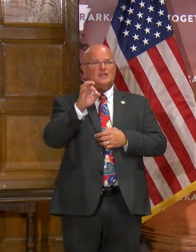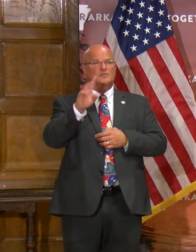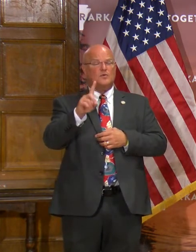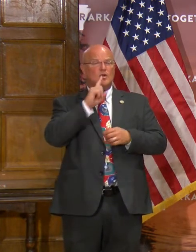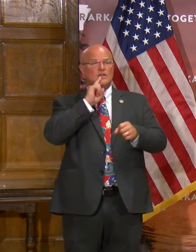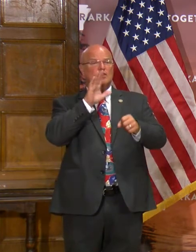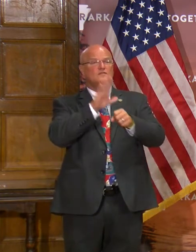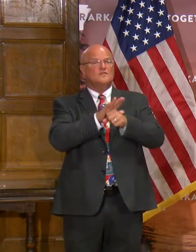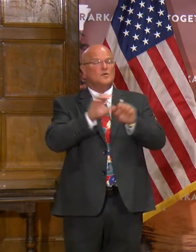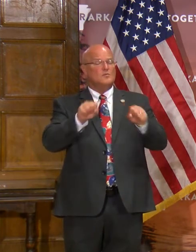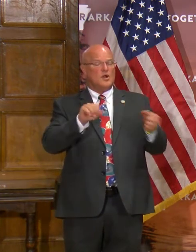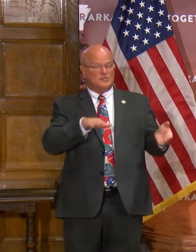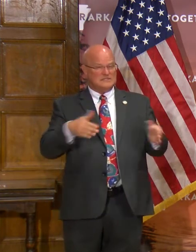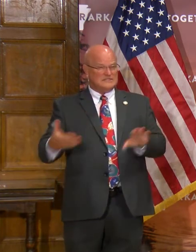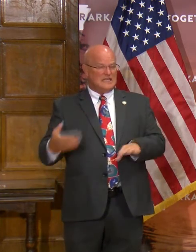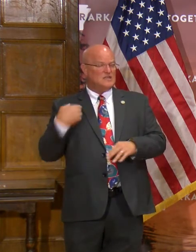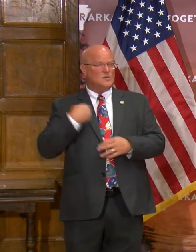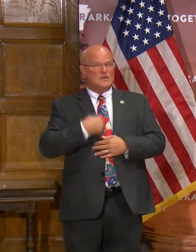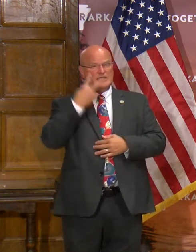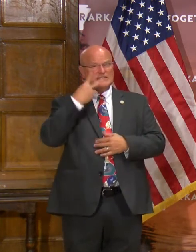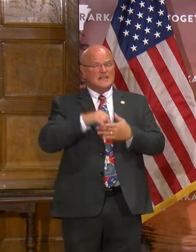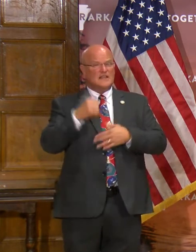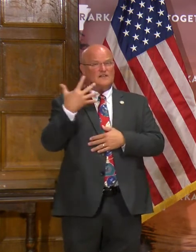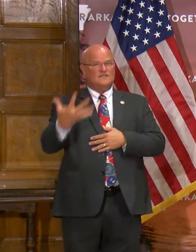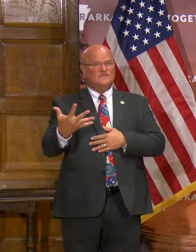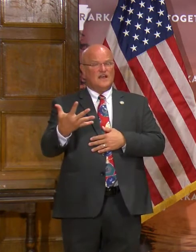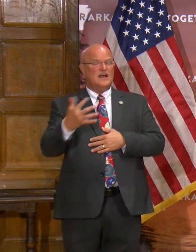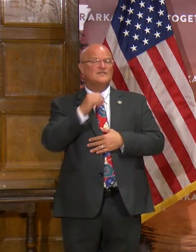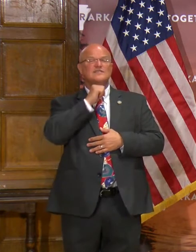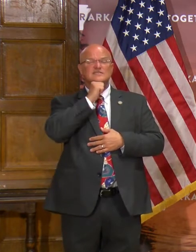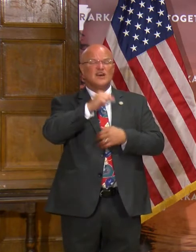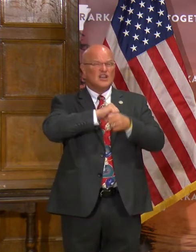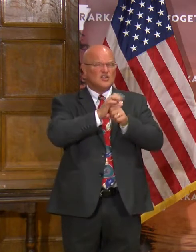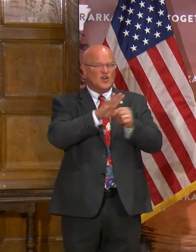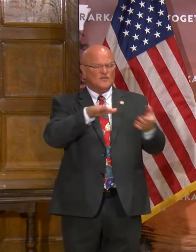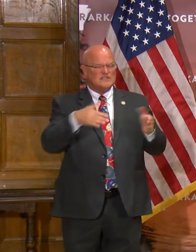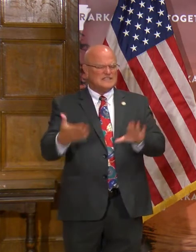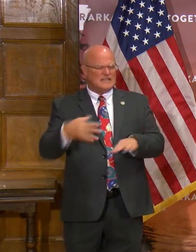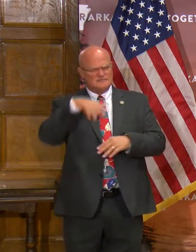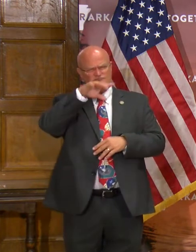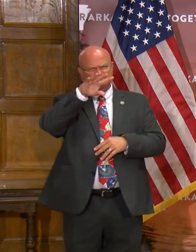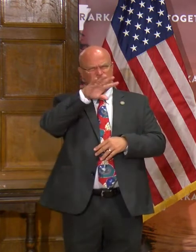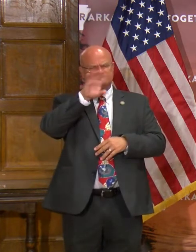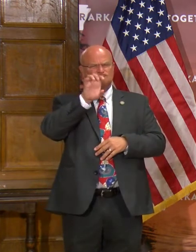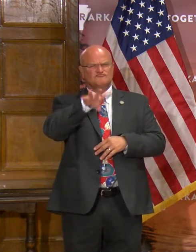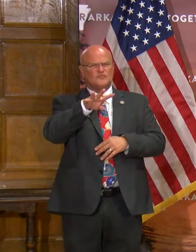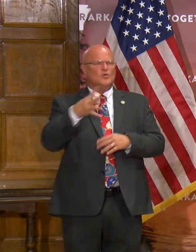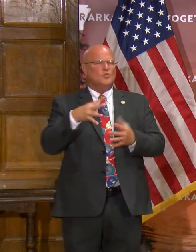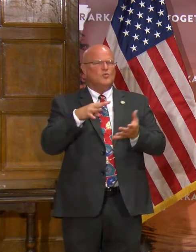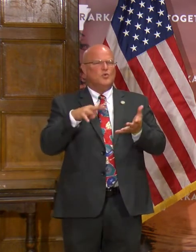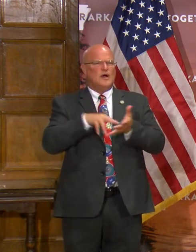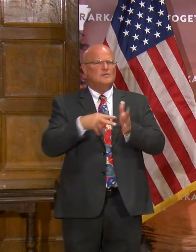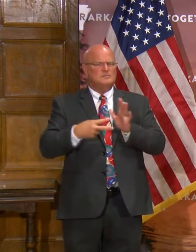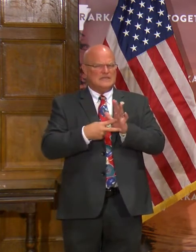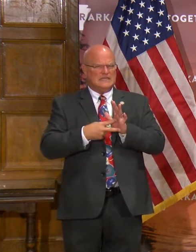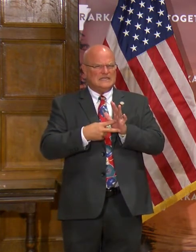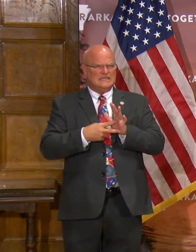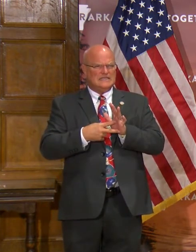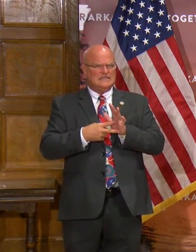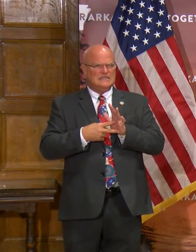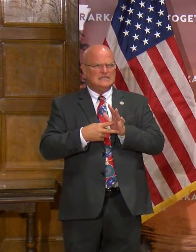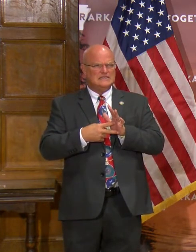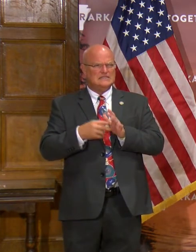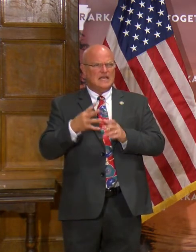confirmed and probable deaths. We see that there are five non-COVID deaths. So we're just wondering what exactly that means.